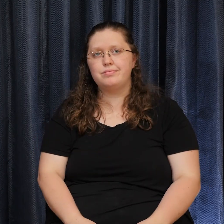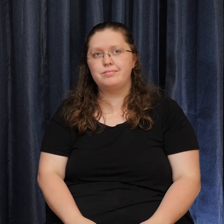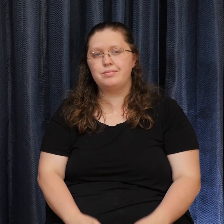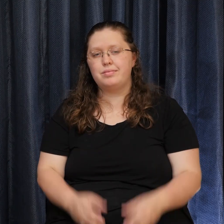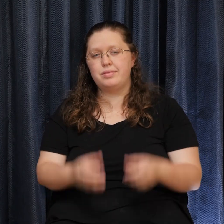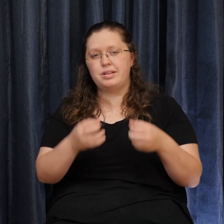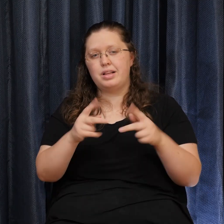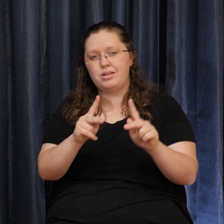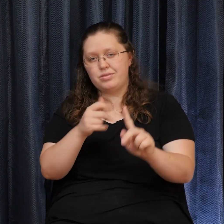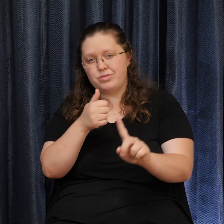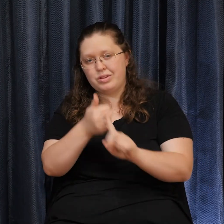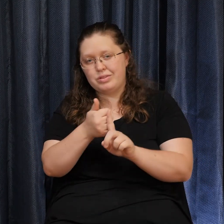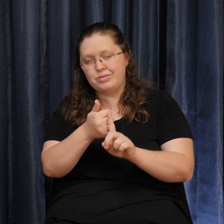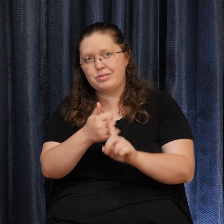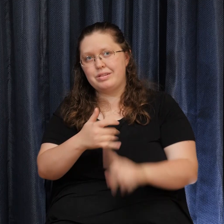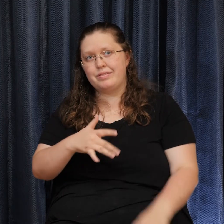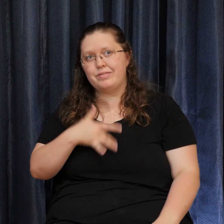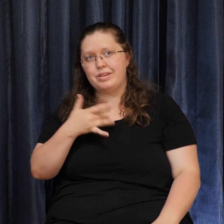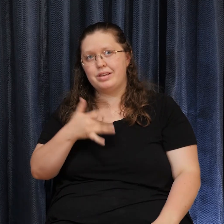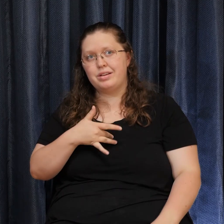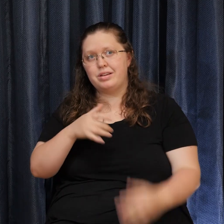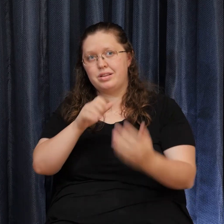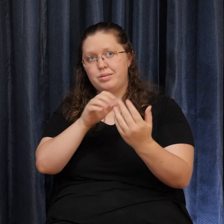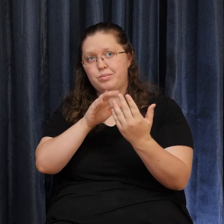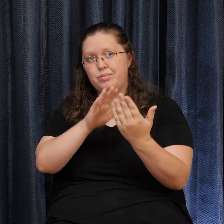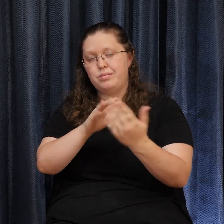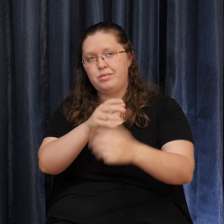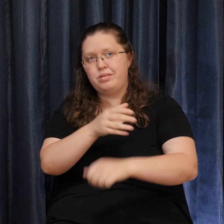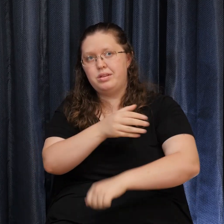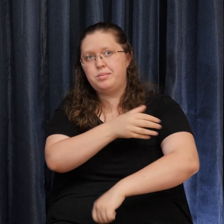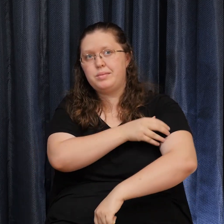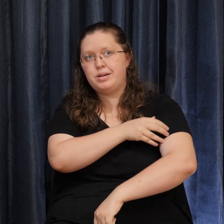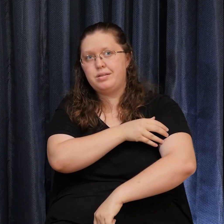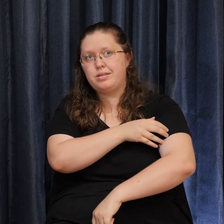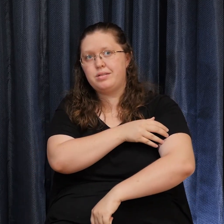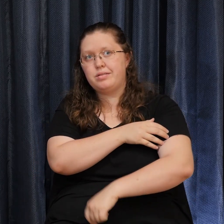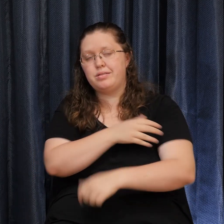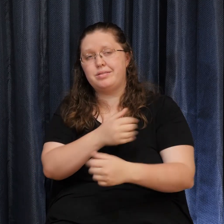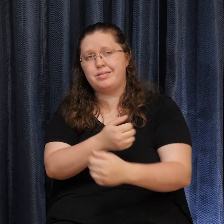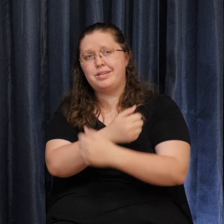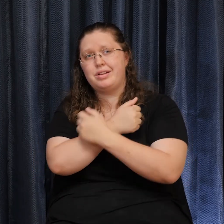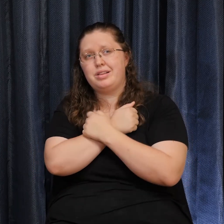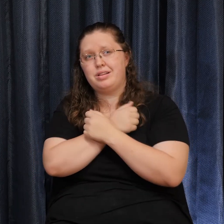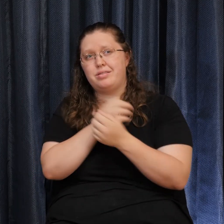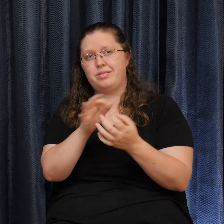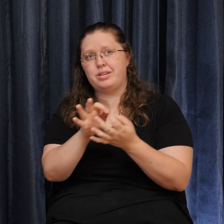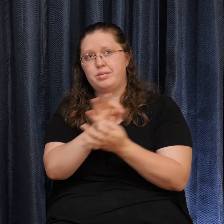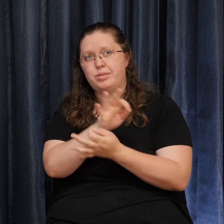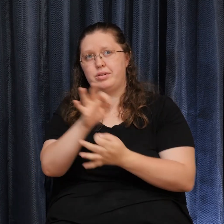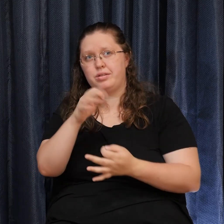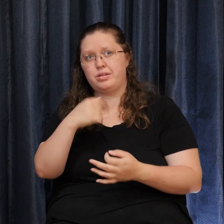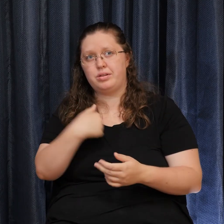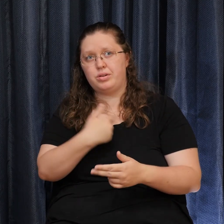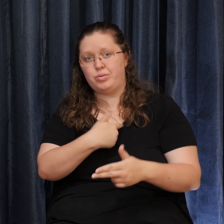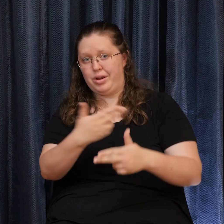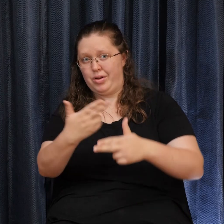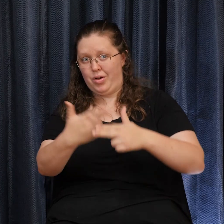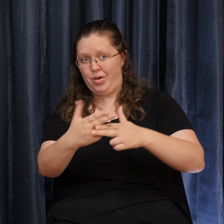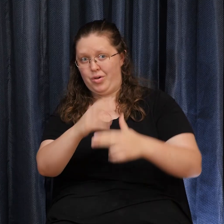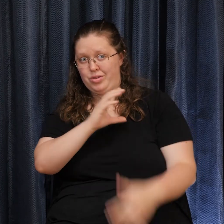feel The presence And the power Of that loving spirit That we call The Christ Indwelling Strong